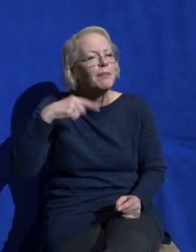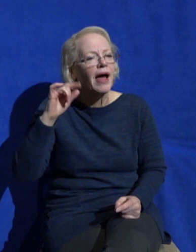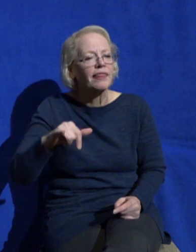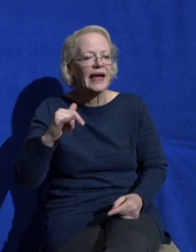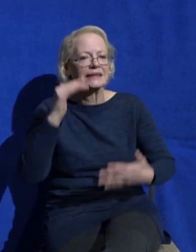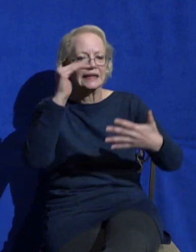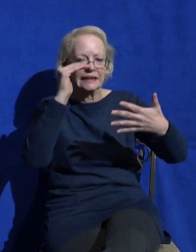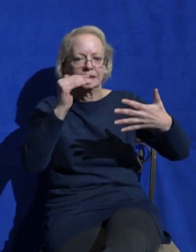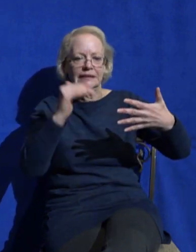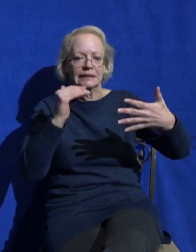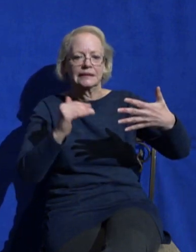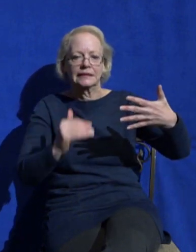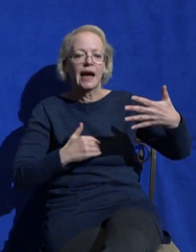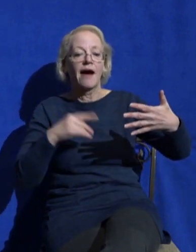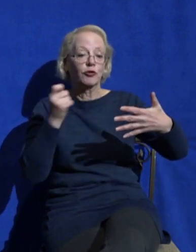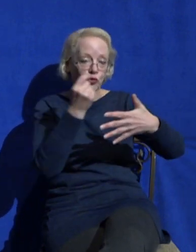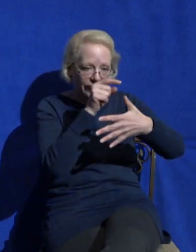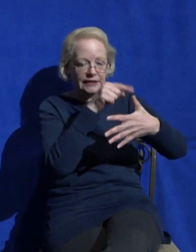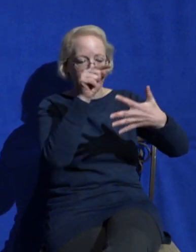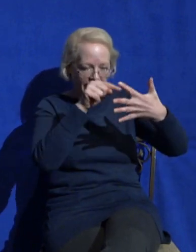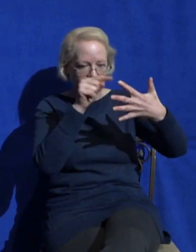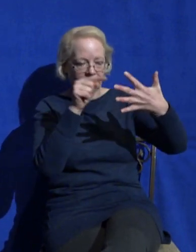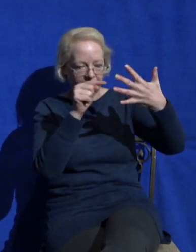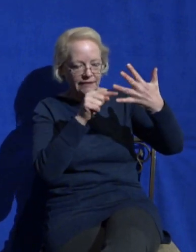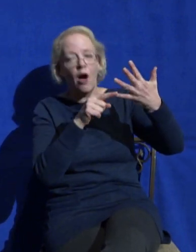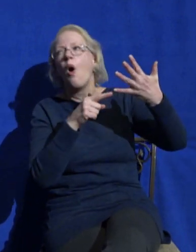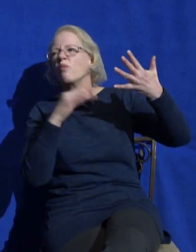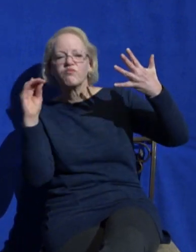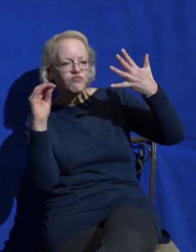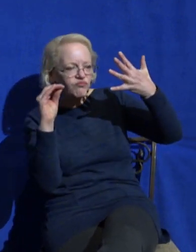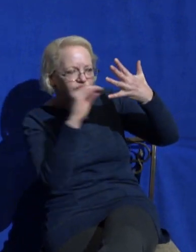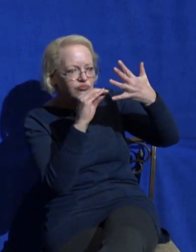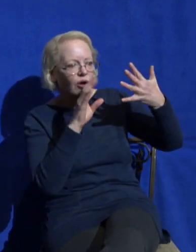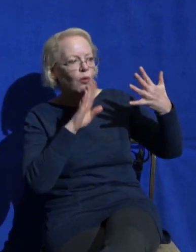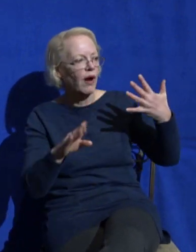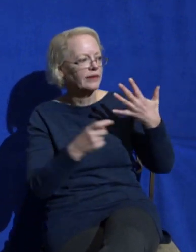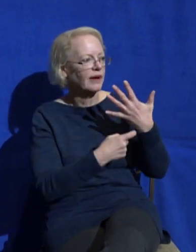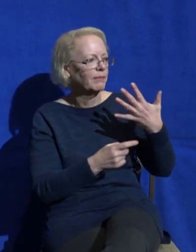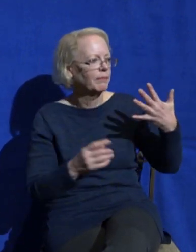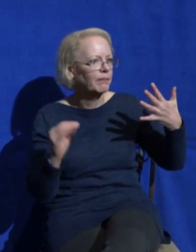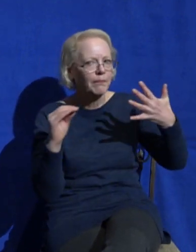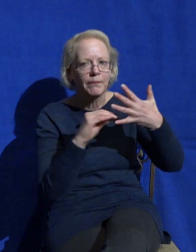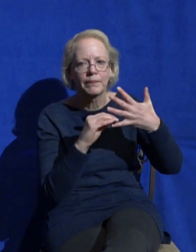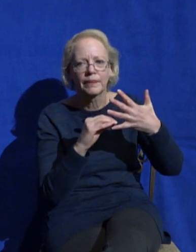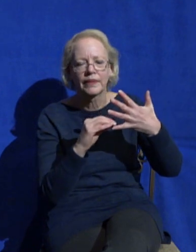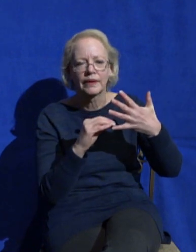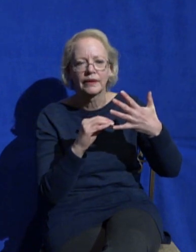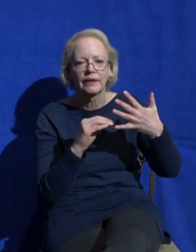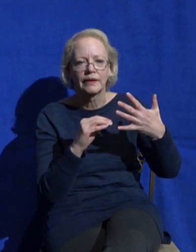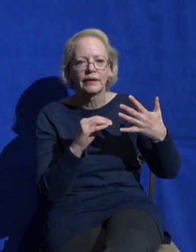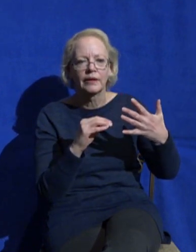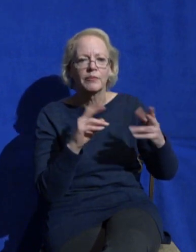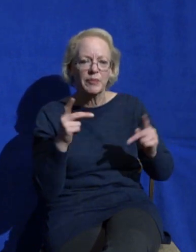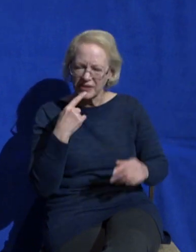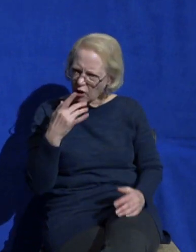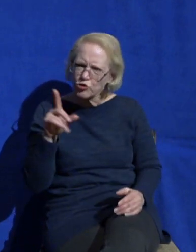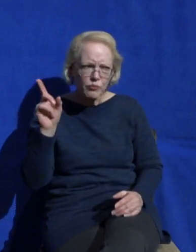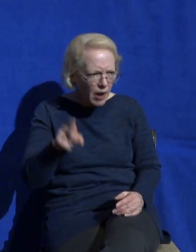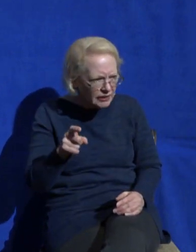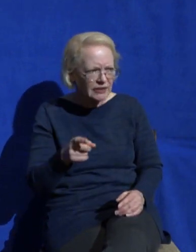other things we need to do so when you hear people tell you you need to spend more time with God what you tend to hear is I have to try to fit that